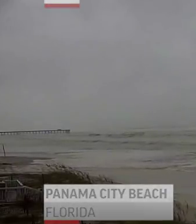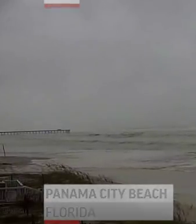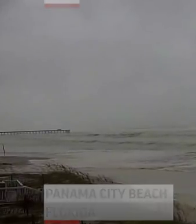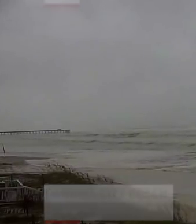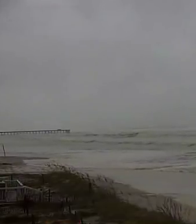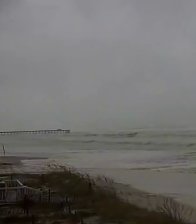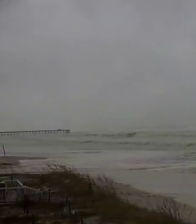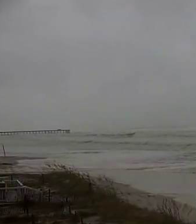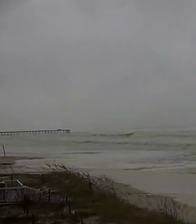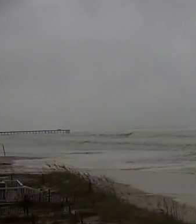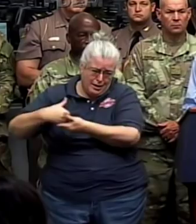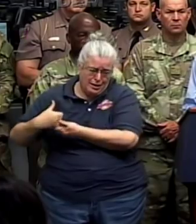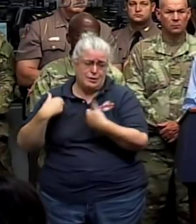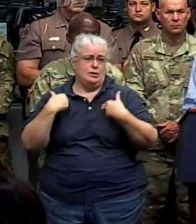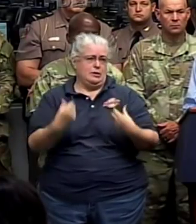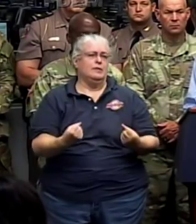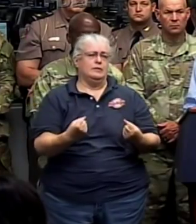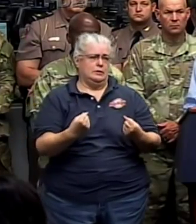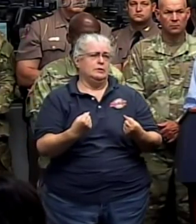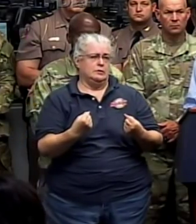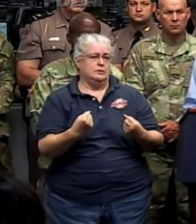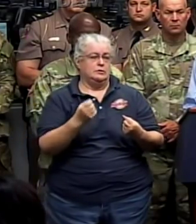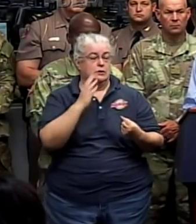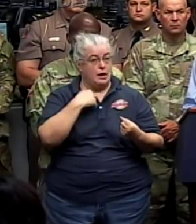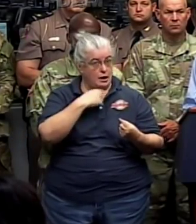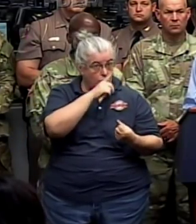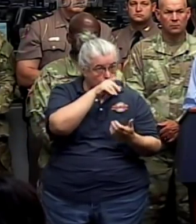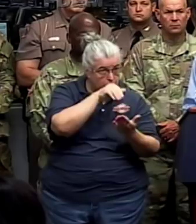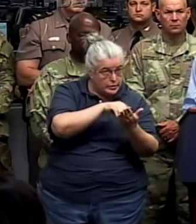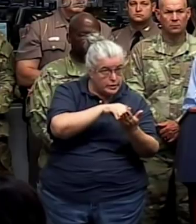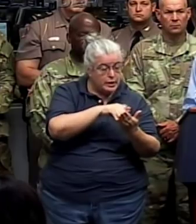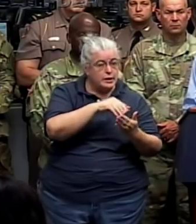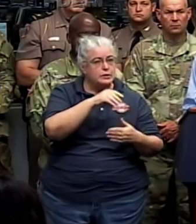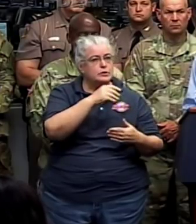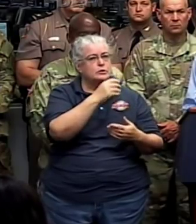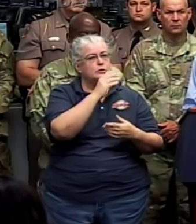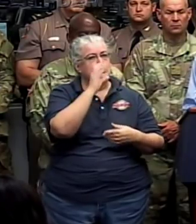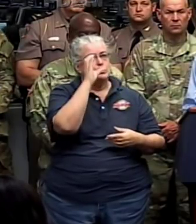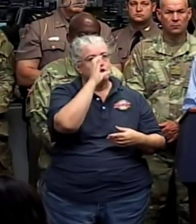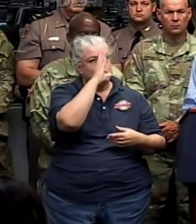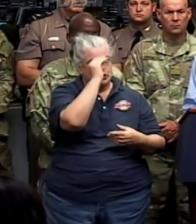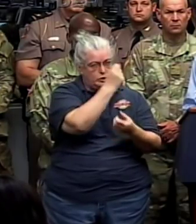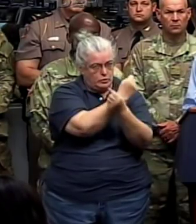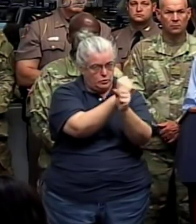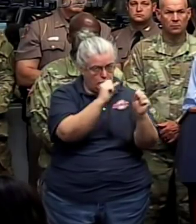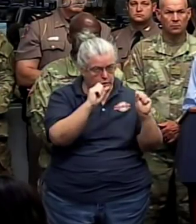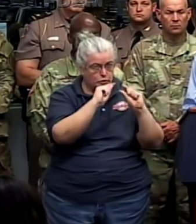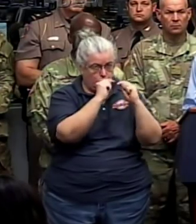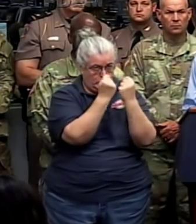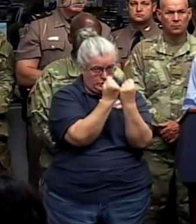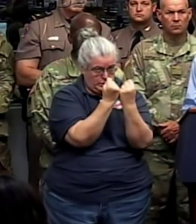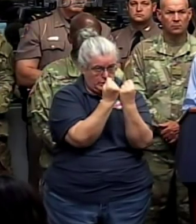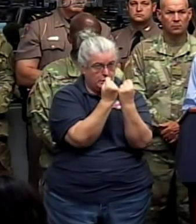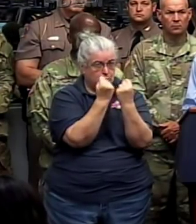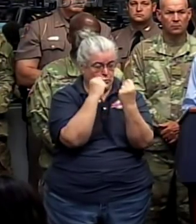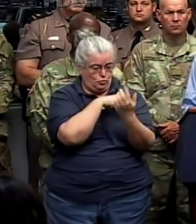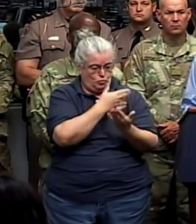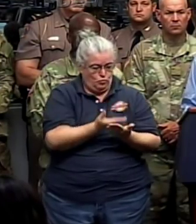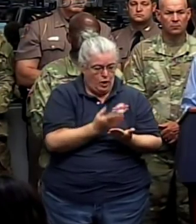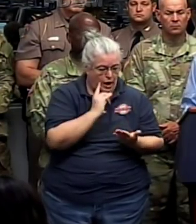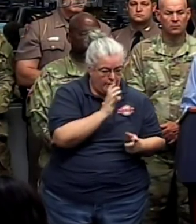and around the Panhandle. We'll have more than 1,000 search and rescue personnel deploying immediately after Michael passes.